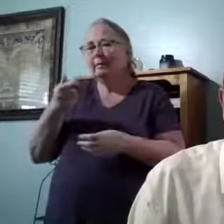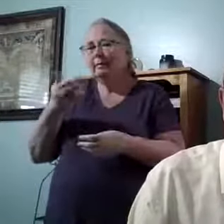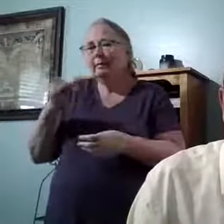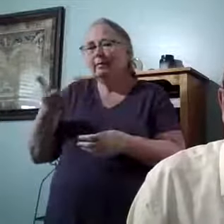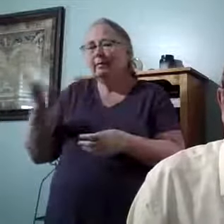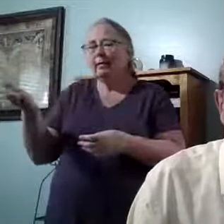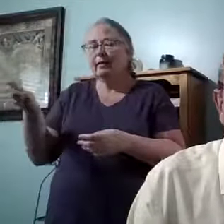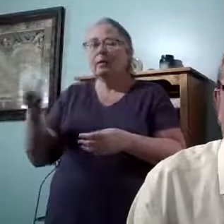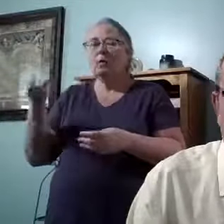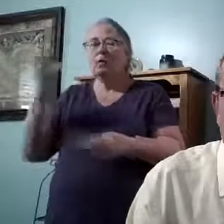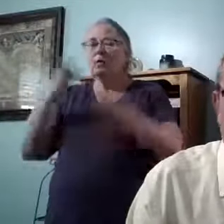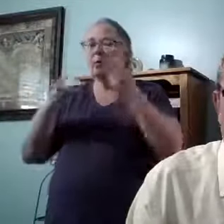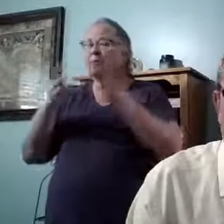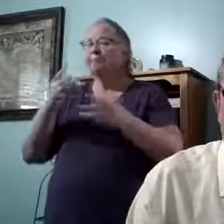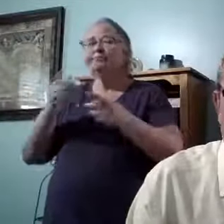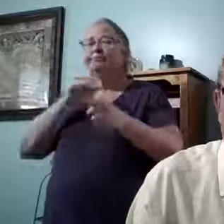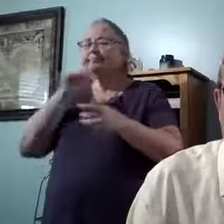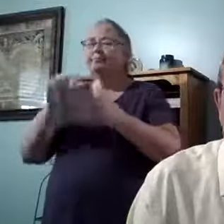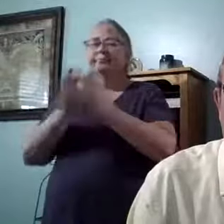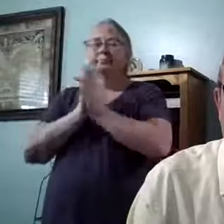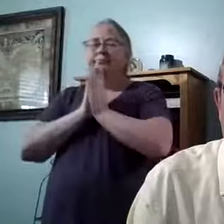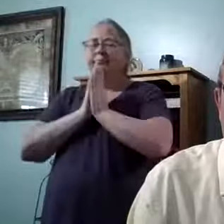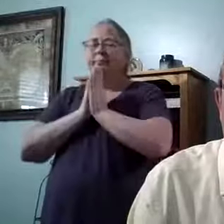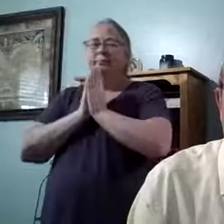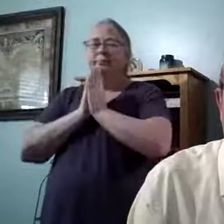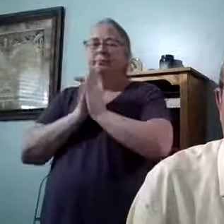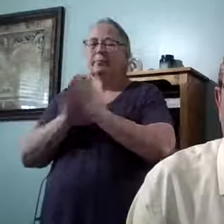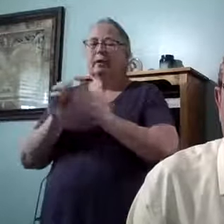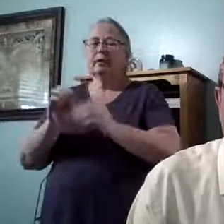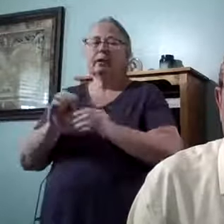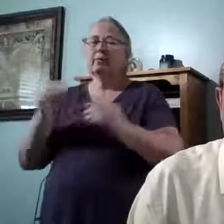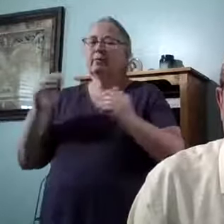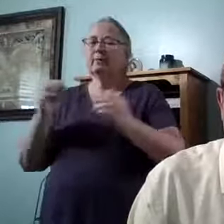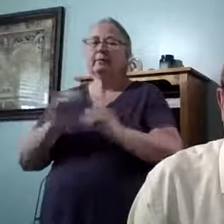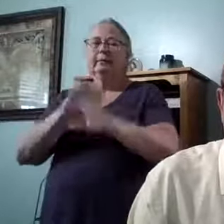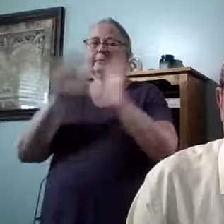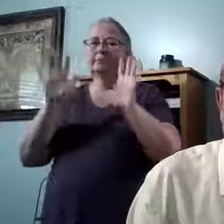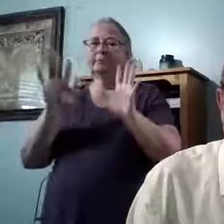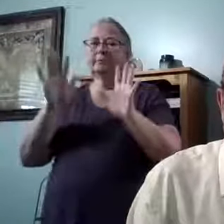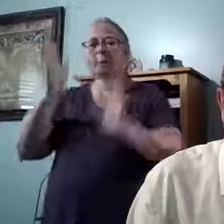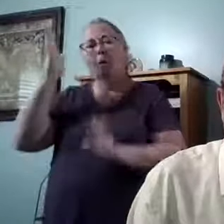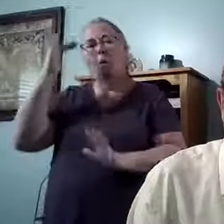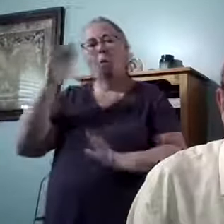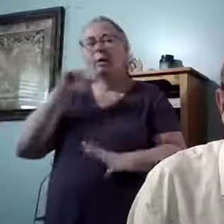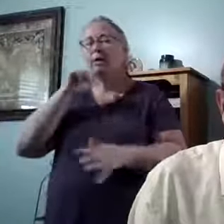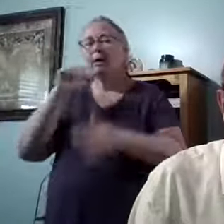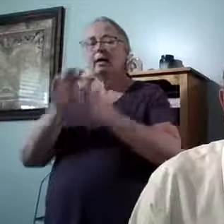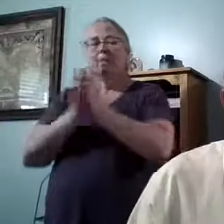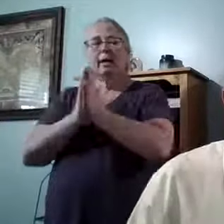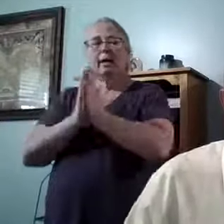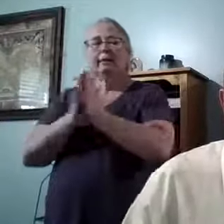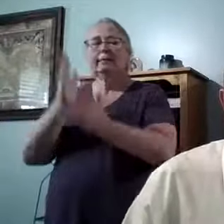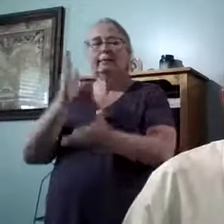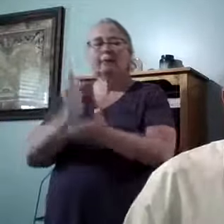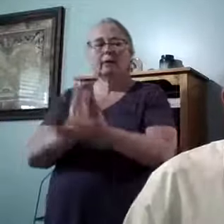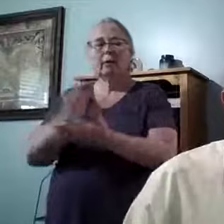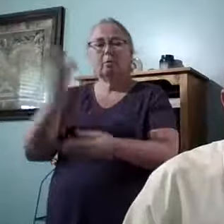If we're worried, we're not praying. I'm going to just be very blunt. Why not pray instead of worry?